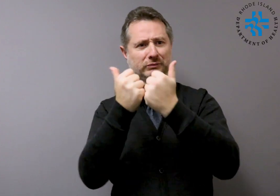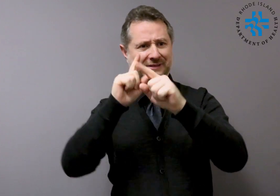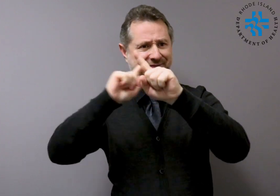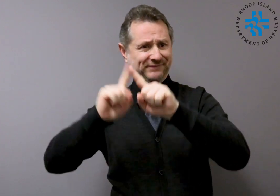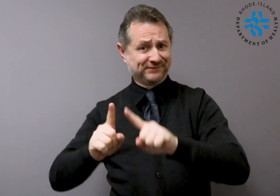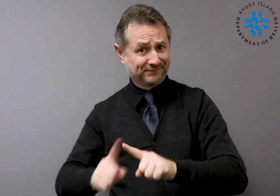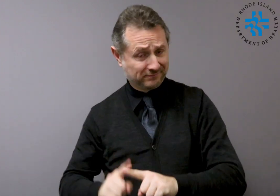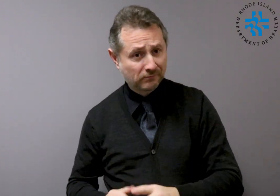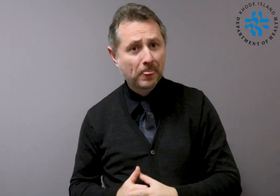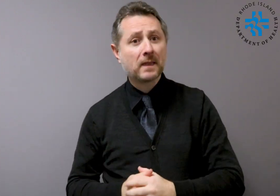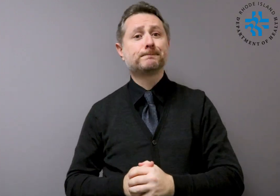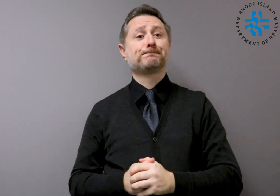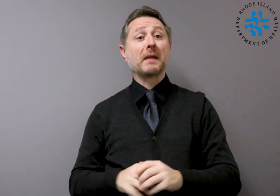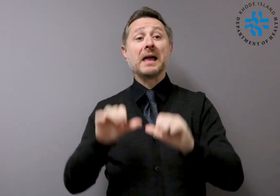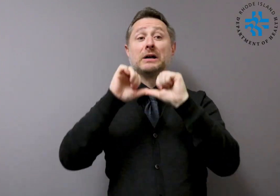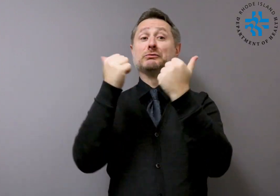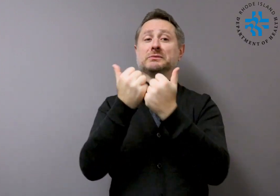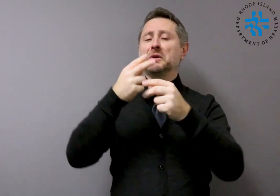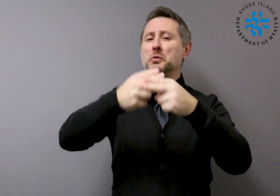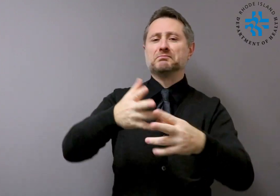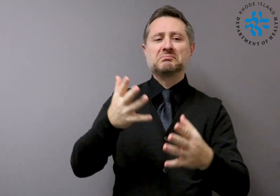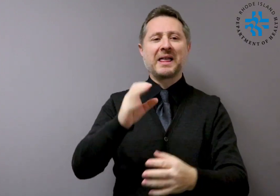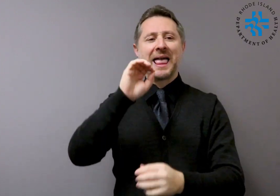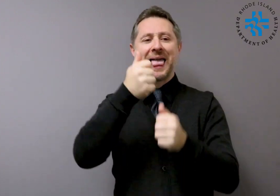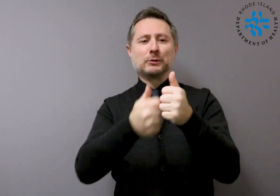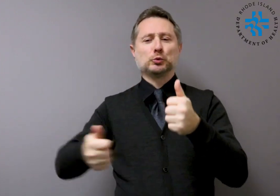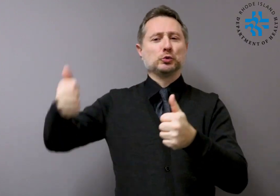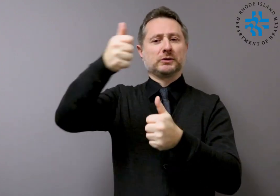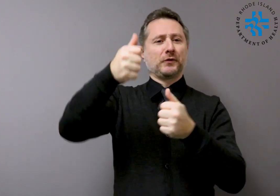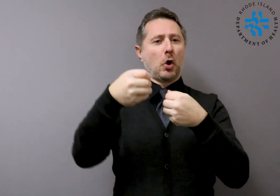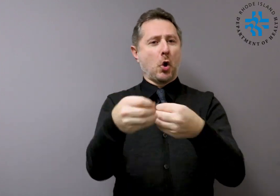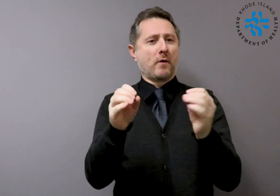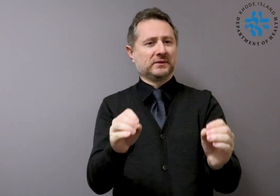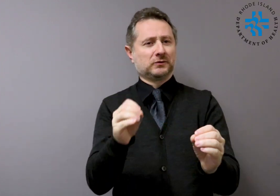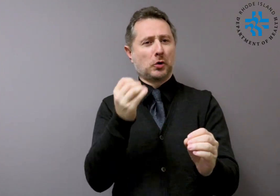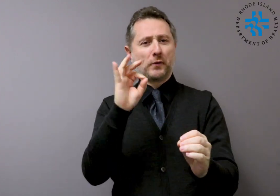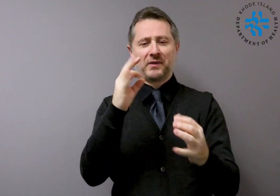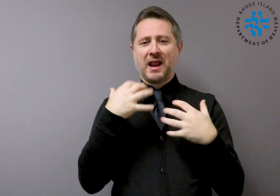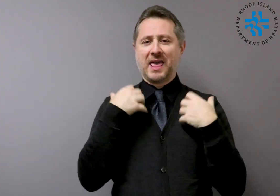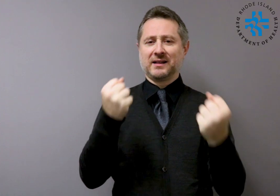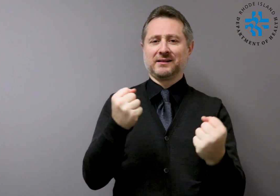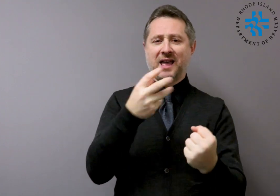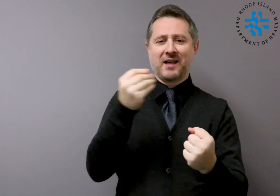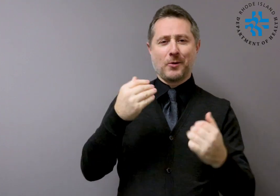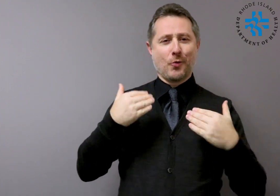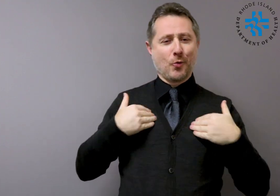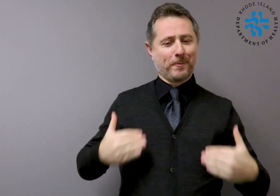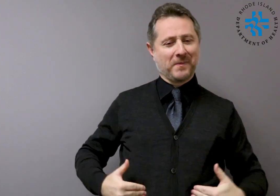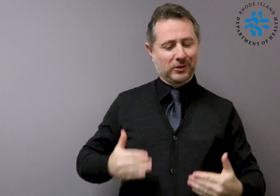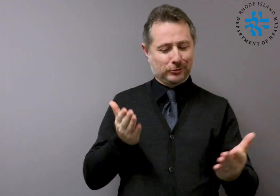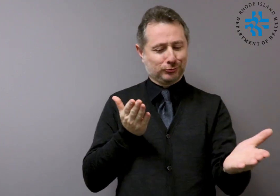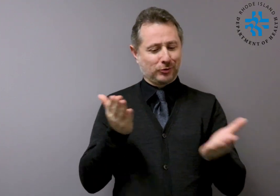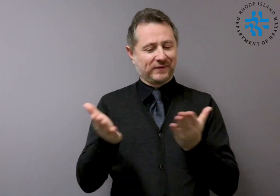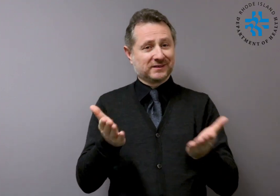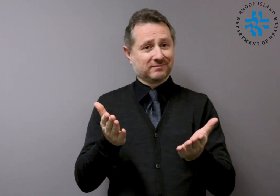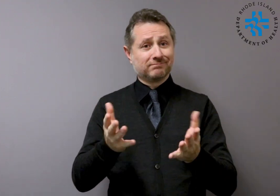groceries. The organizations that have offered support include the following agencies. Executive Office of Health and Human Services,